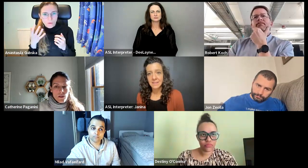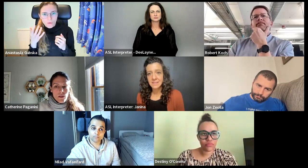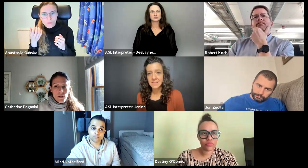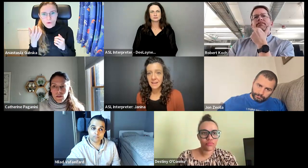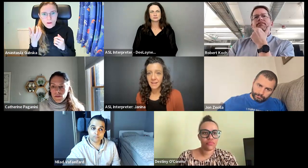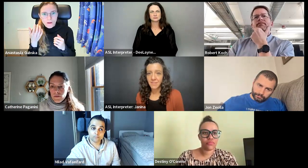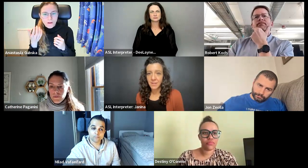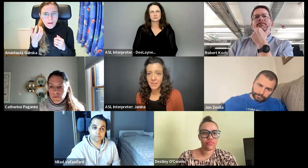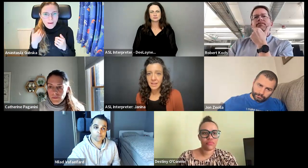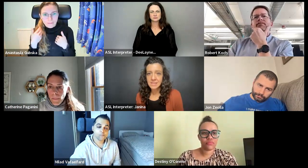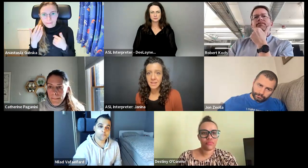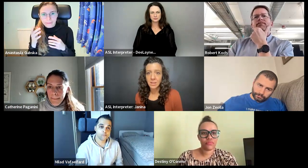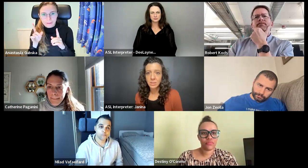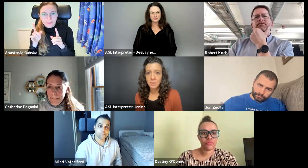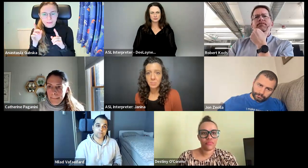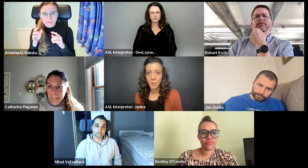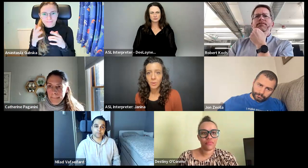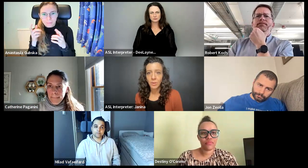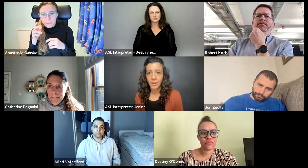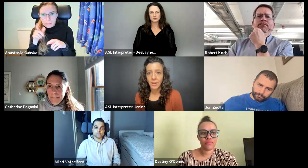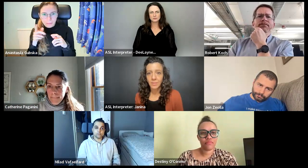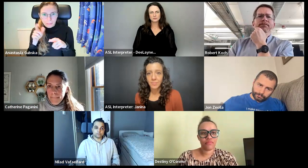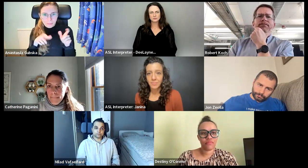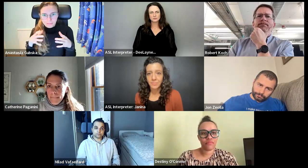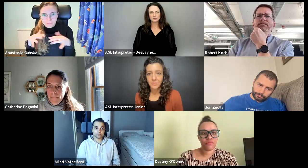Anastasia. As I feel like technology people